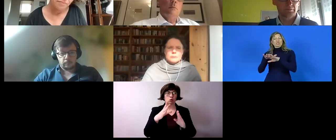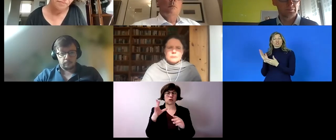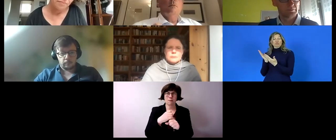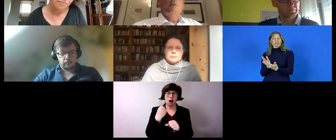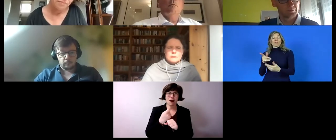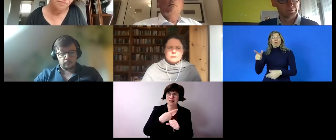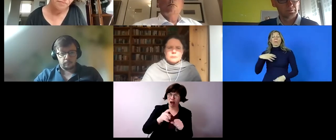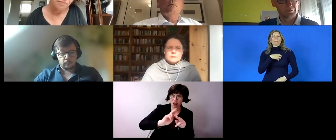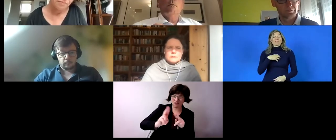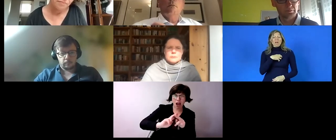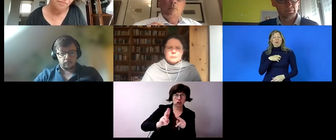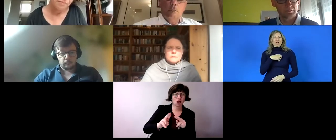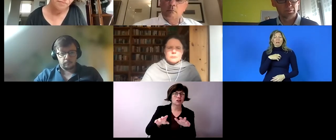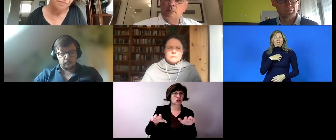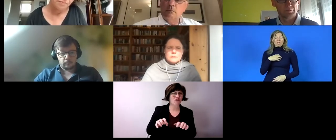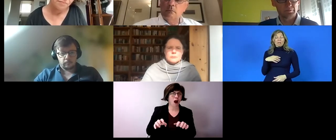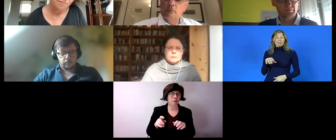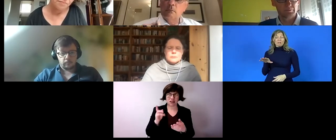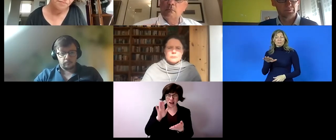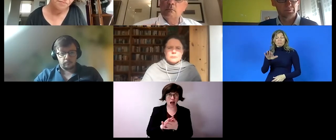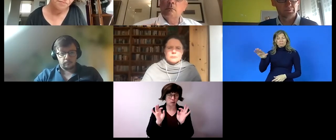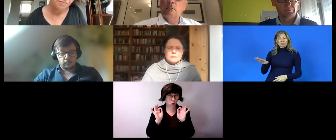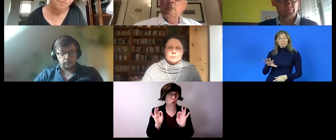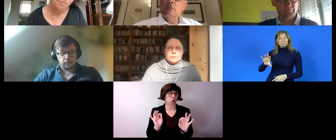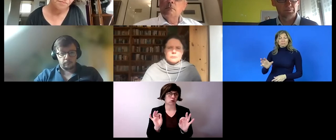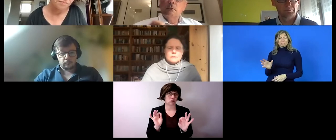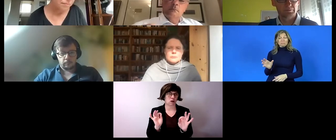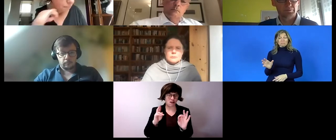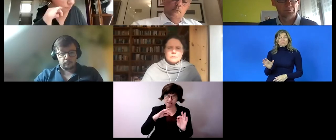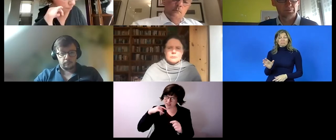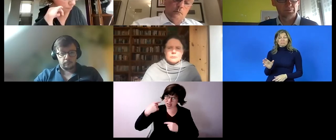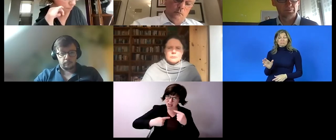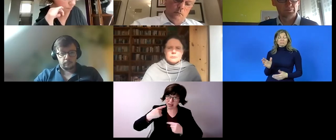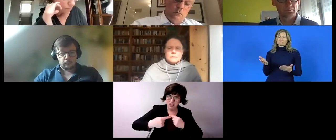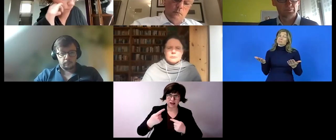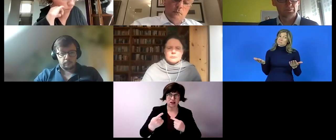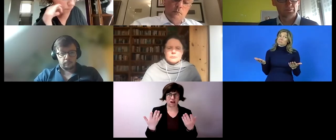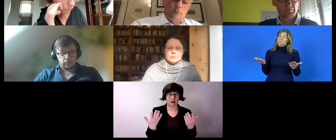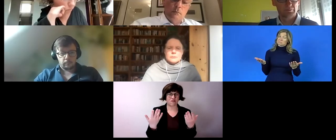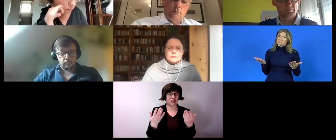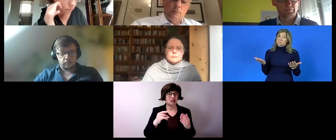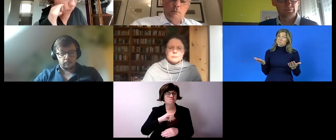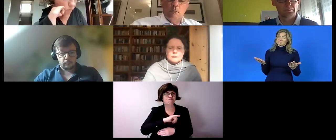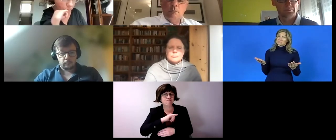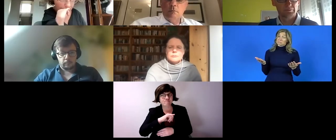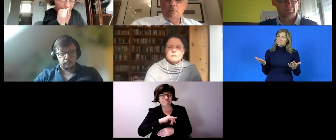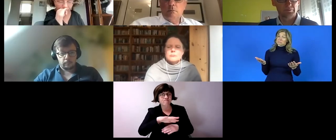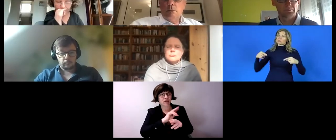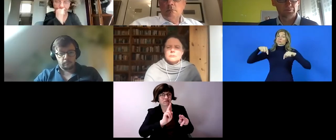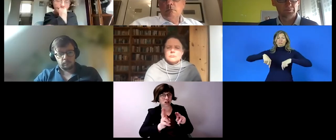and i have to um tell you that we have established